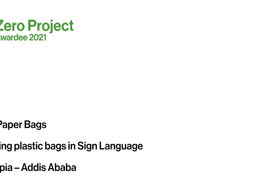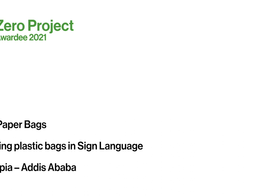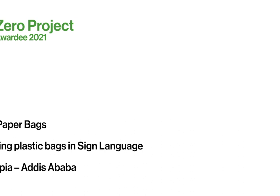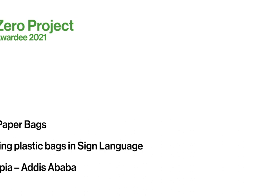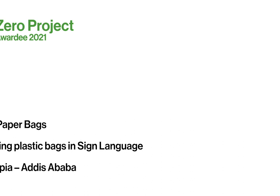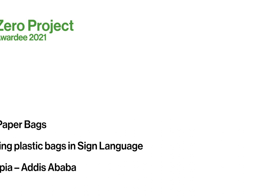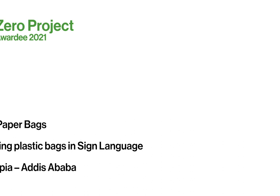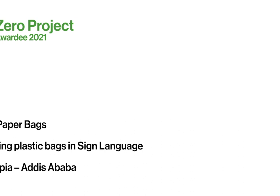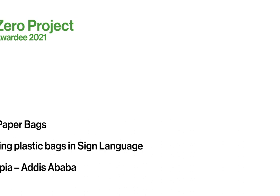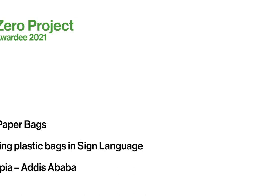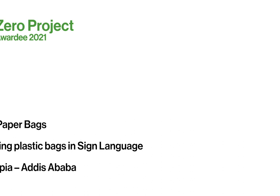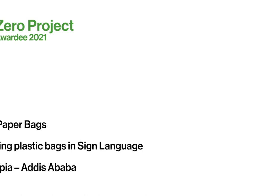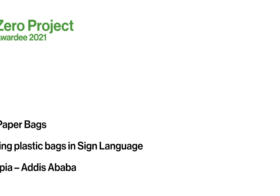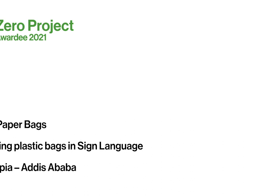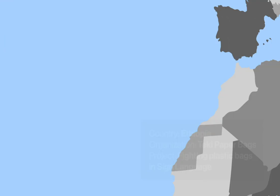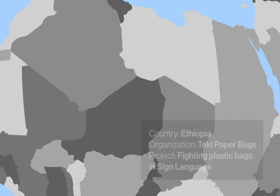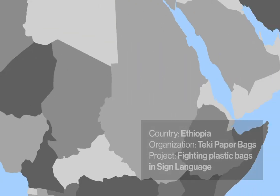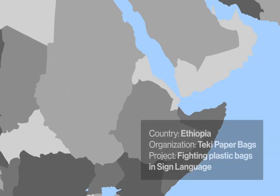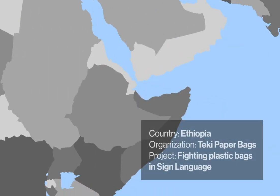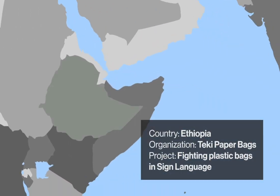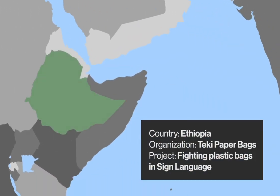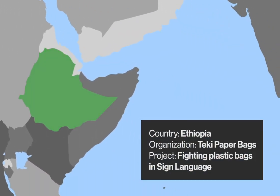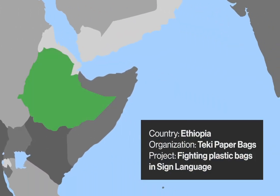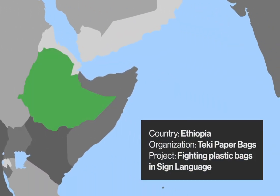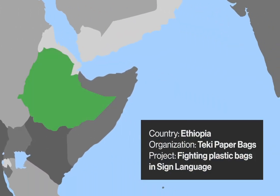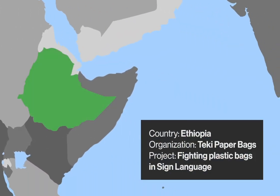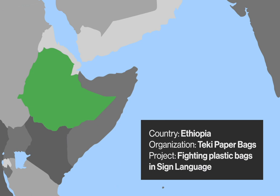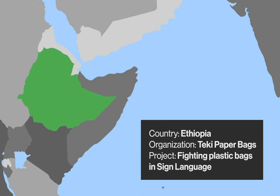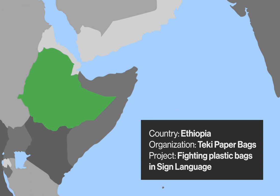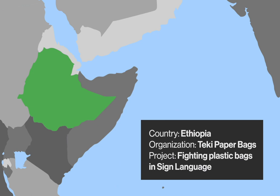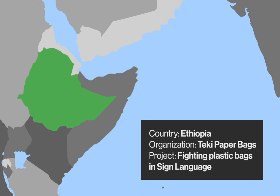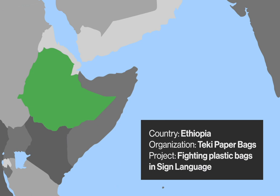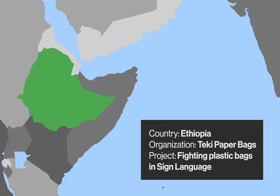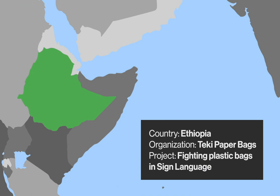First staff run social enterprise selling paper bags to fight plastic pollution.